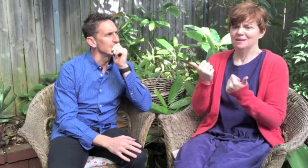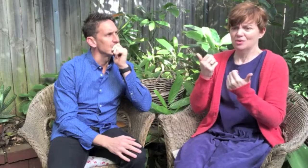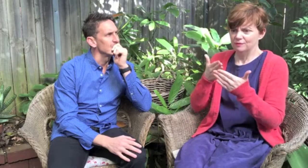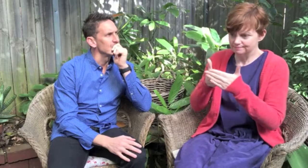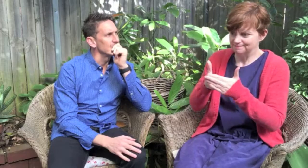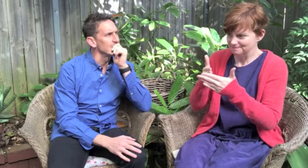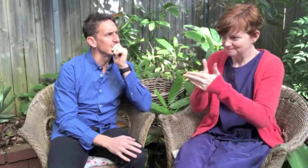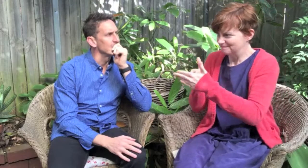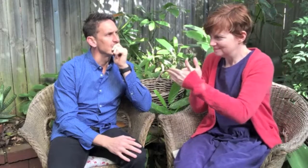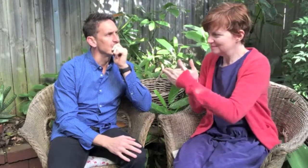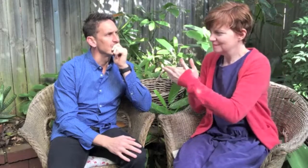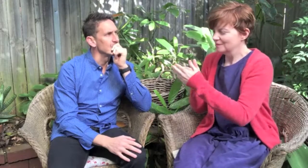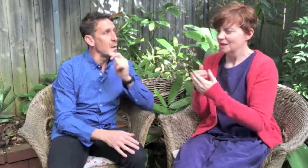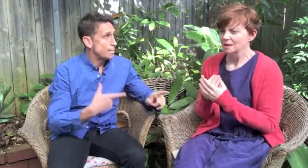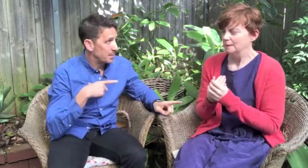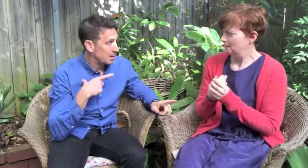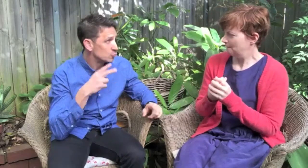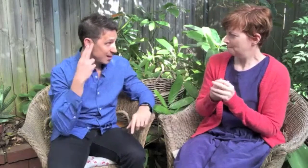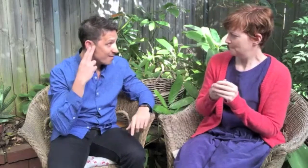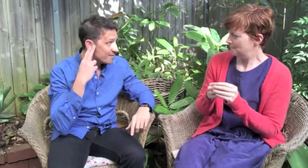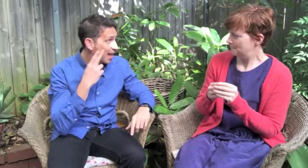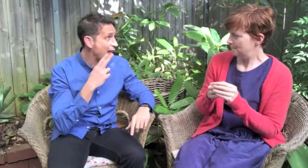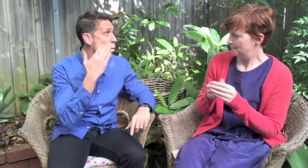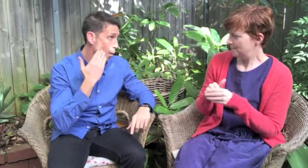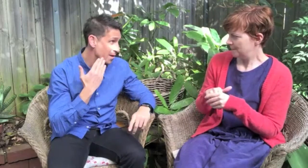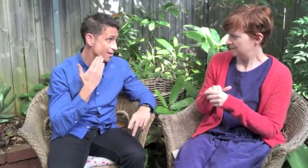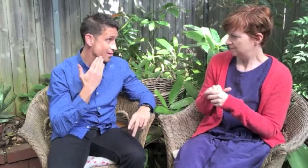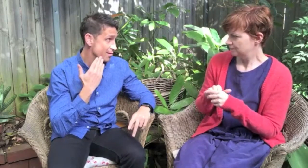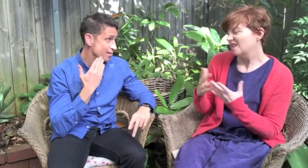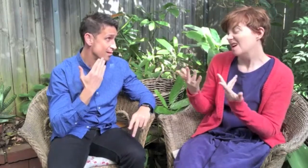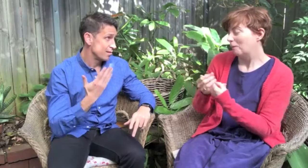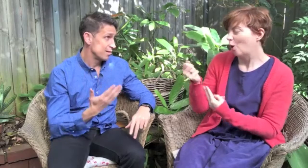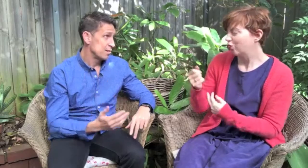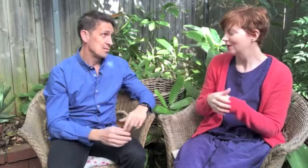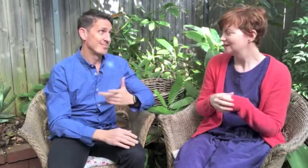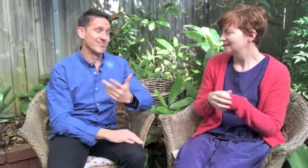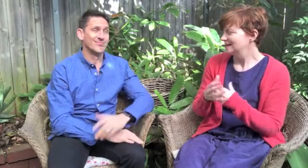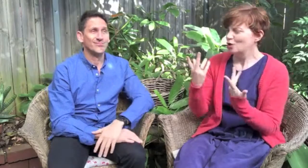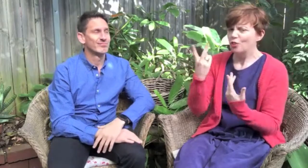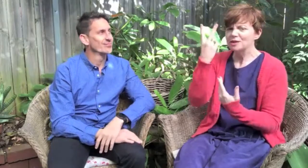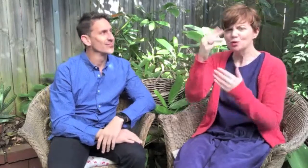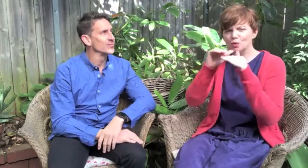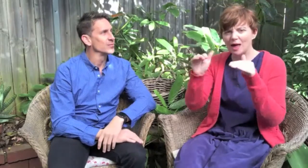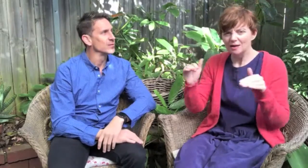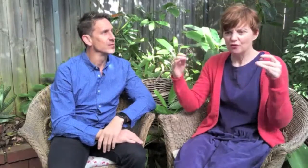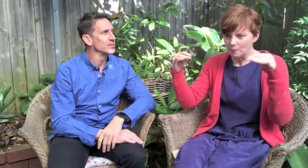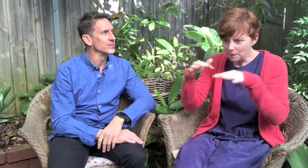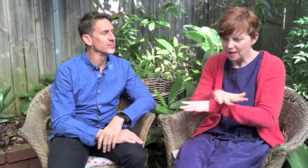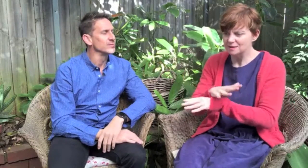found that I've faced many barriers. Because you're deaf and a woman, well, both. So there are two